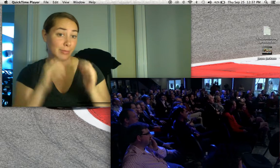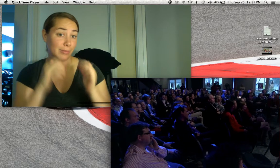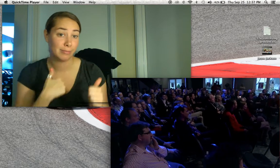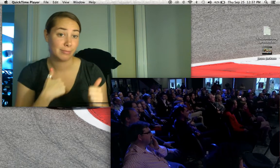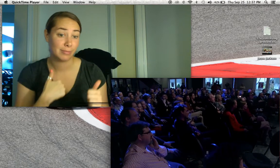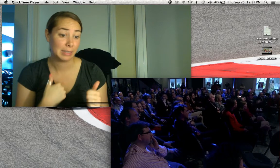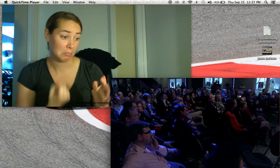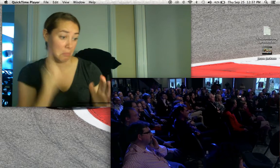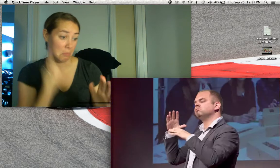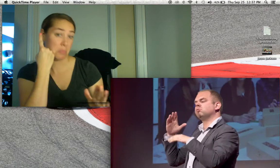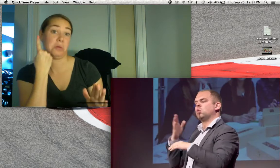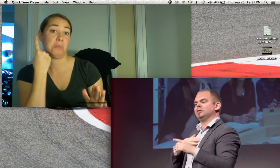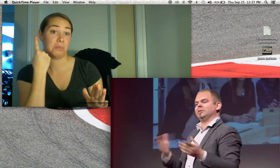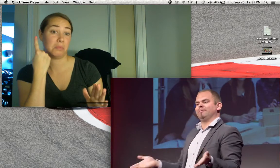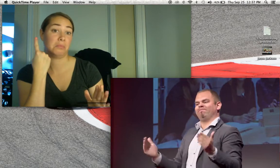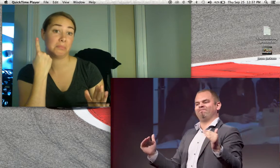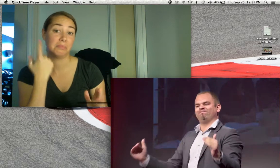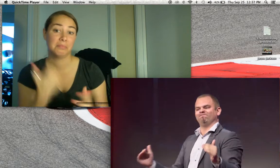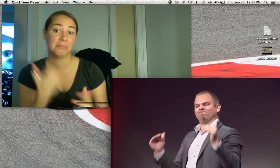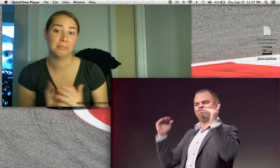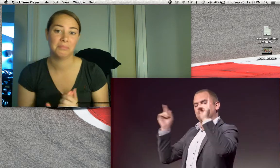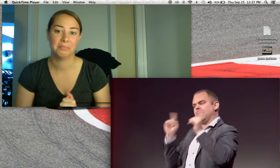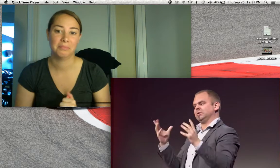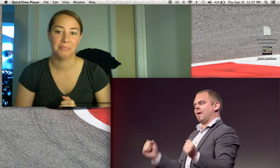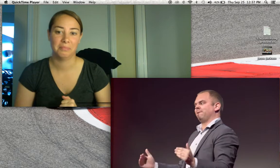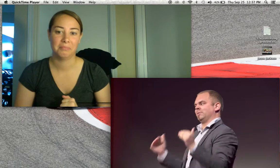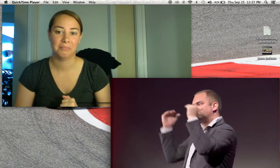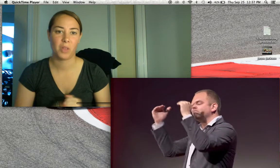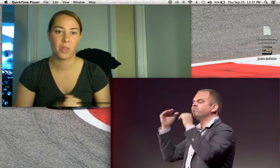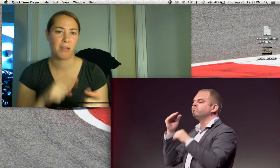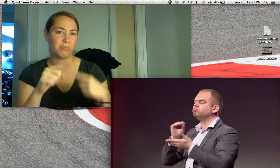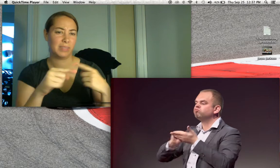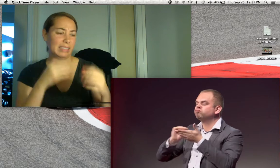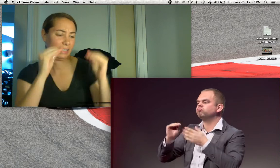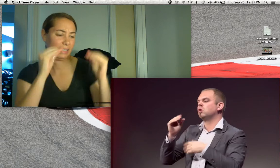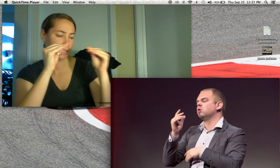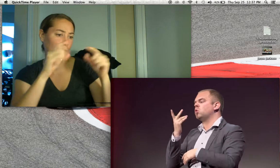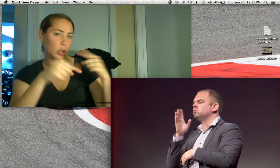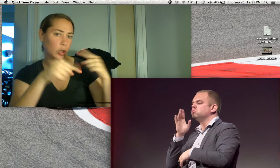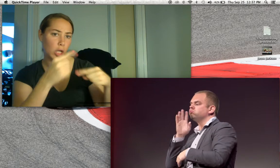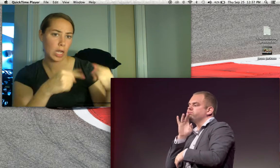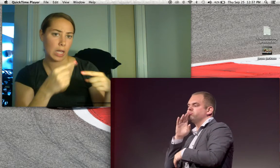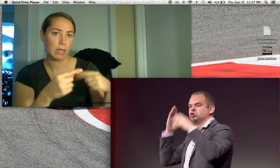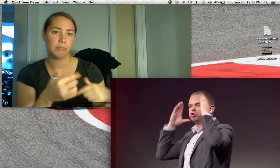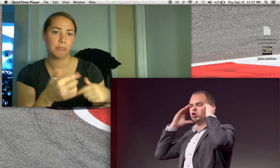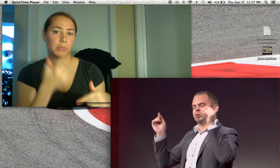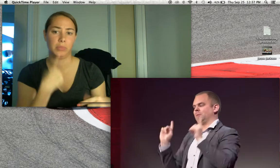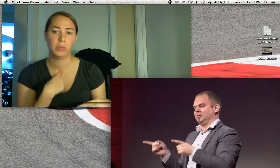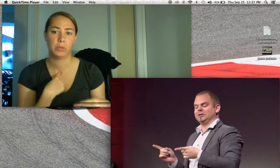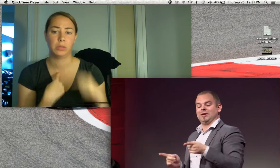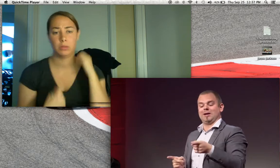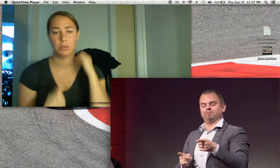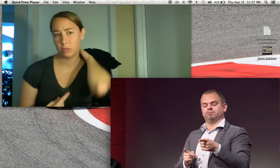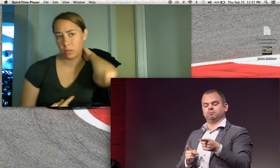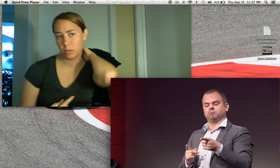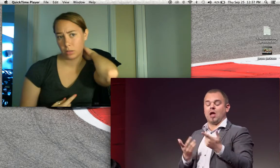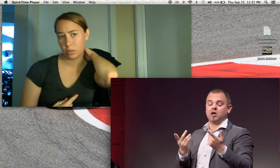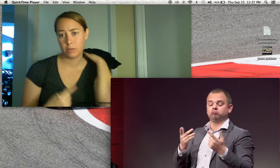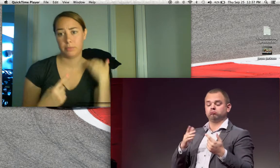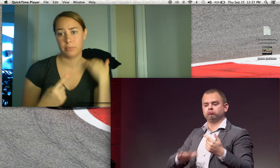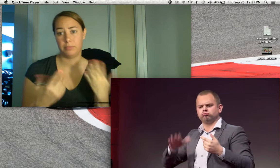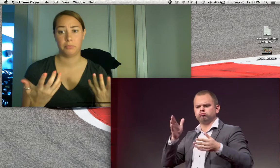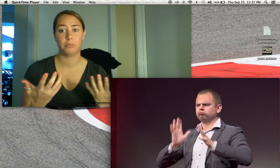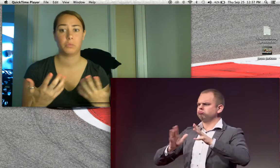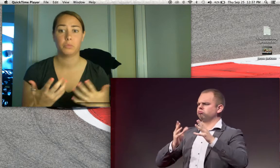that the hearing Dutch community expects everyone to, you know, master Dutch